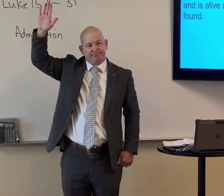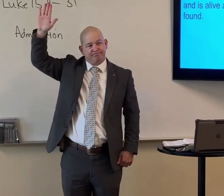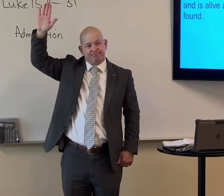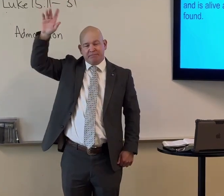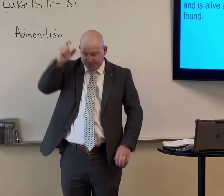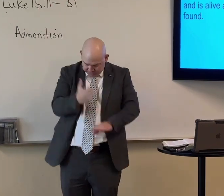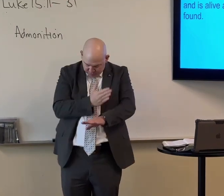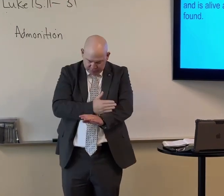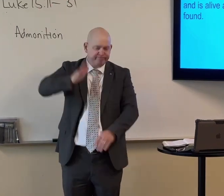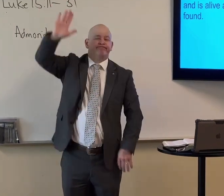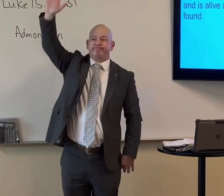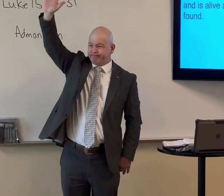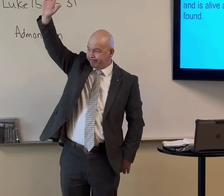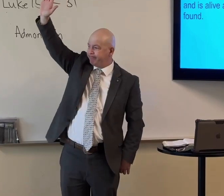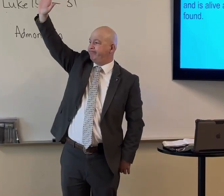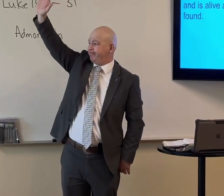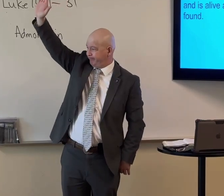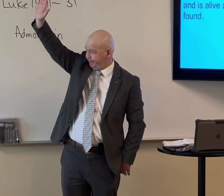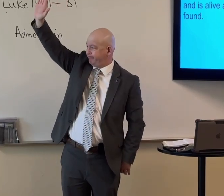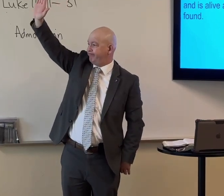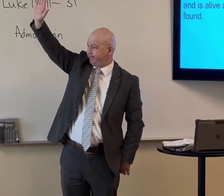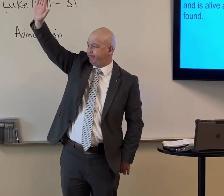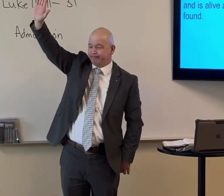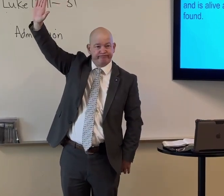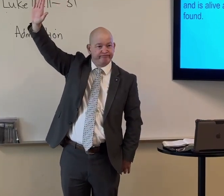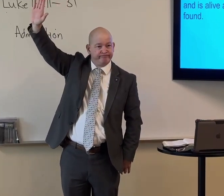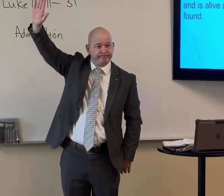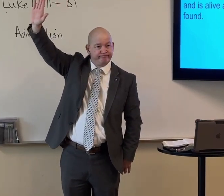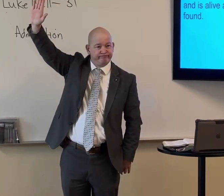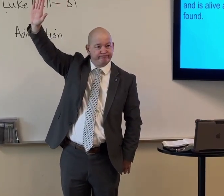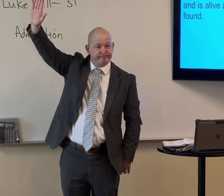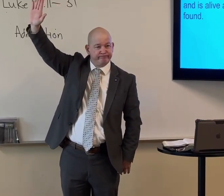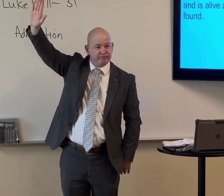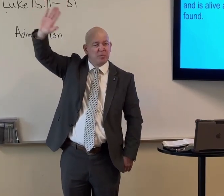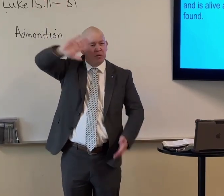We need to realize that we're not perfect. And that we all need to improve. We all need to do better.